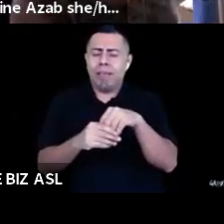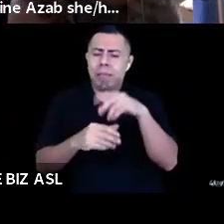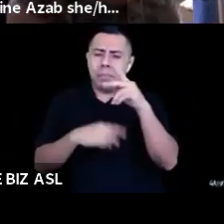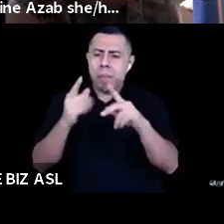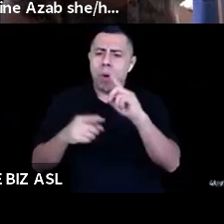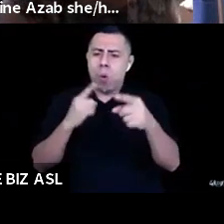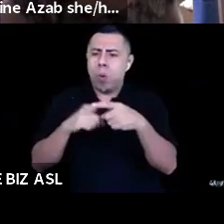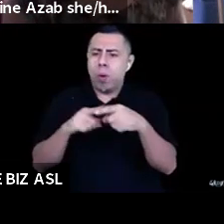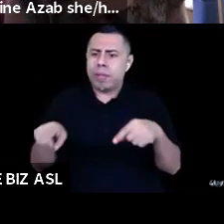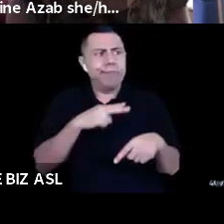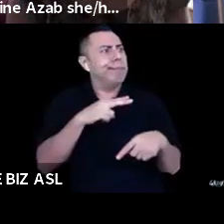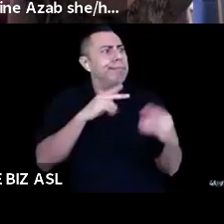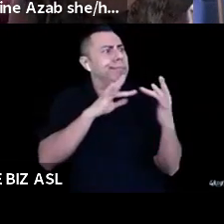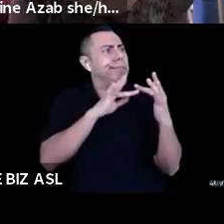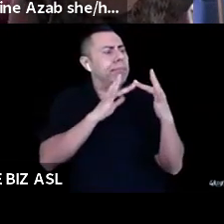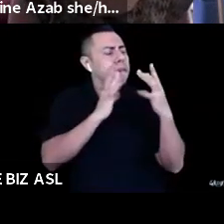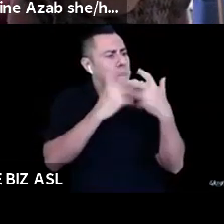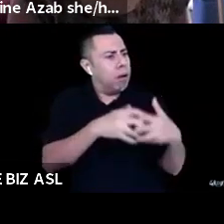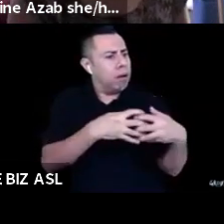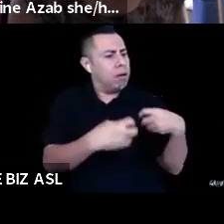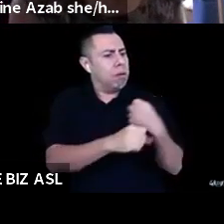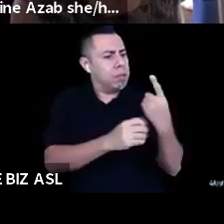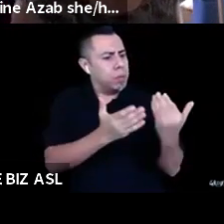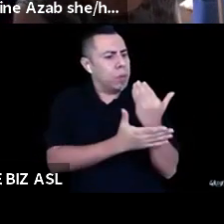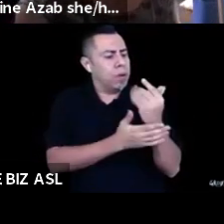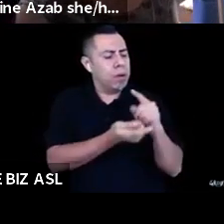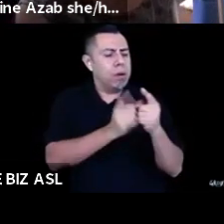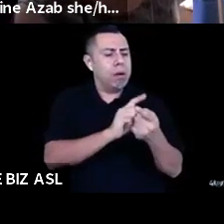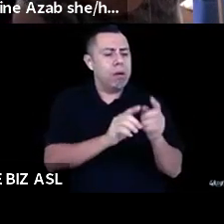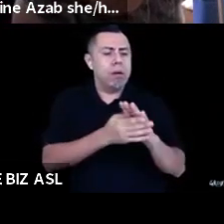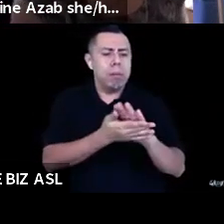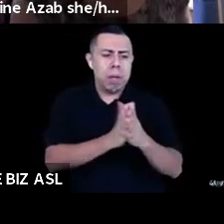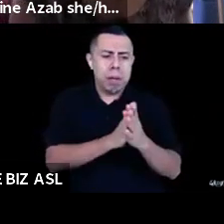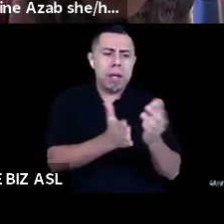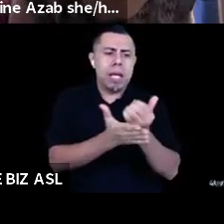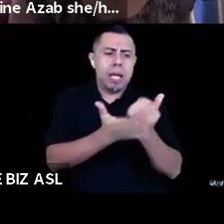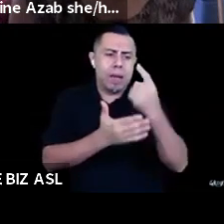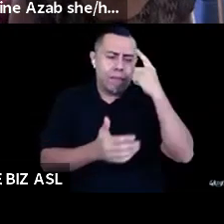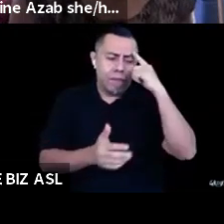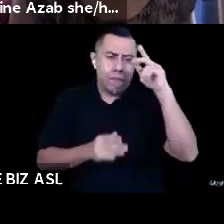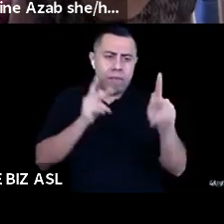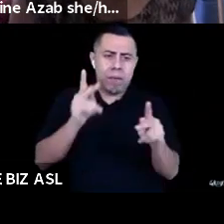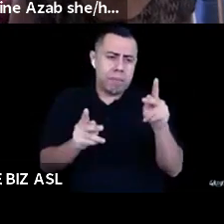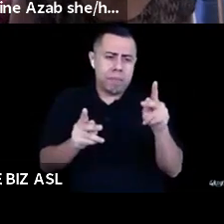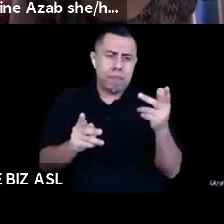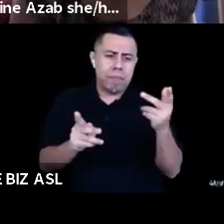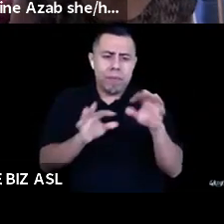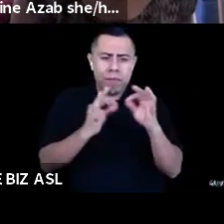and to turn that into income for families, um, on an individual level, on an institutional level.